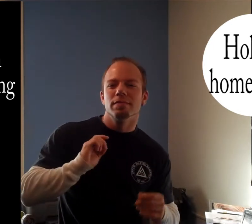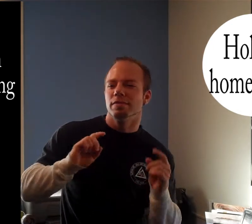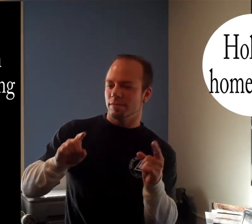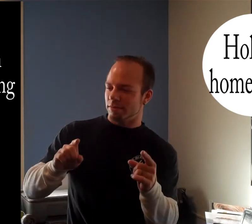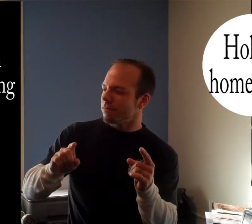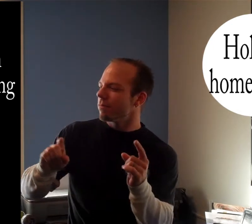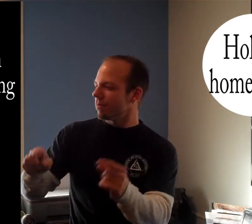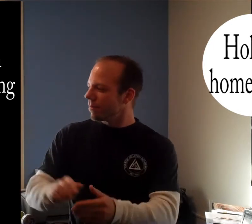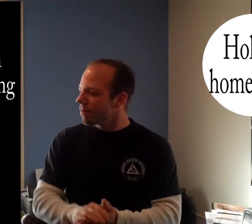We'll be right back.